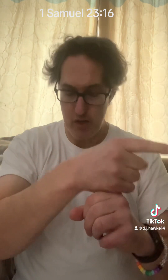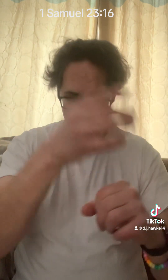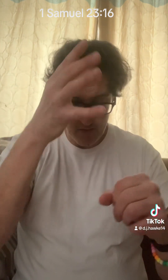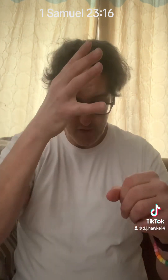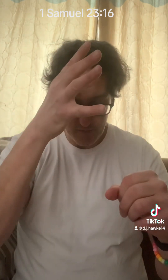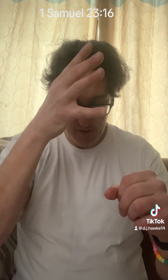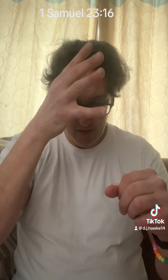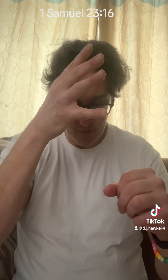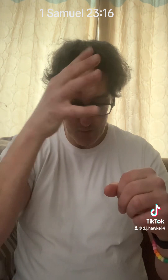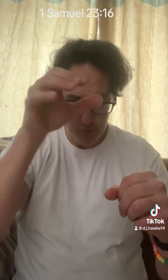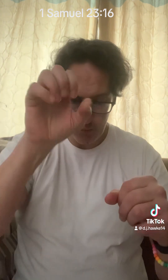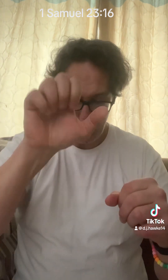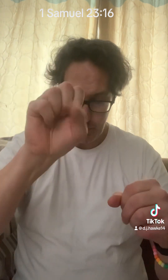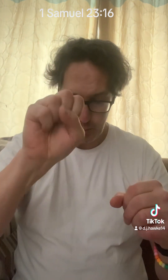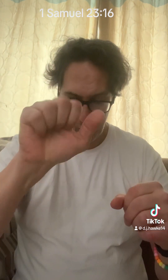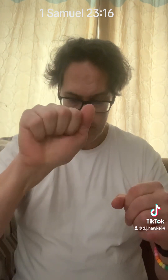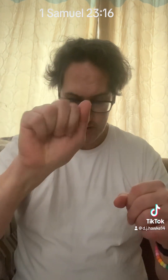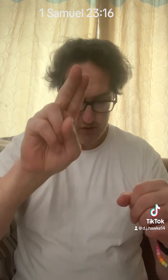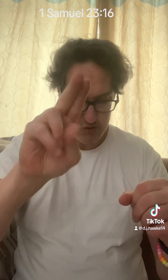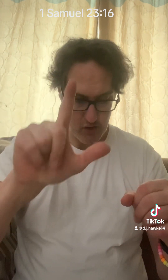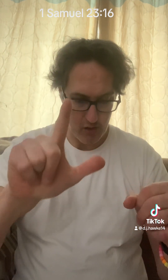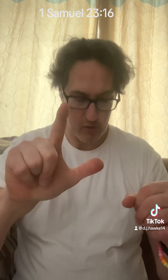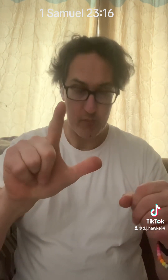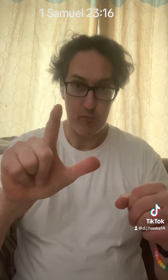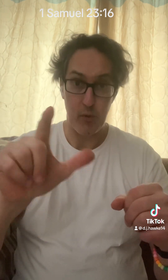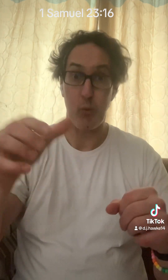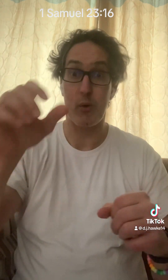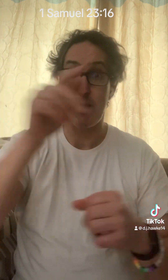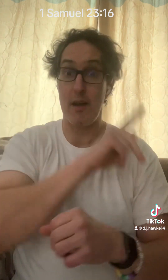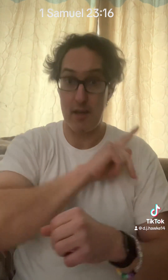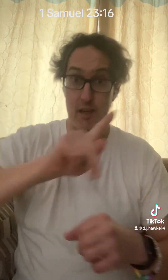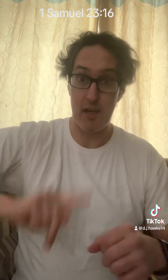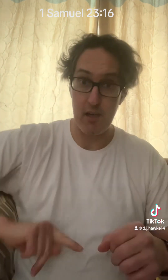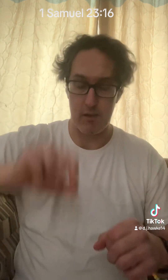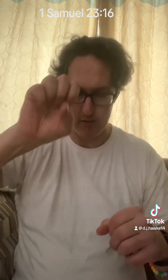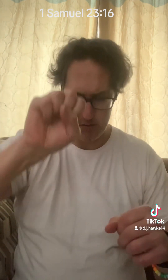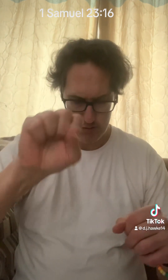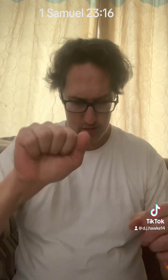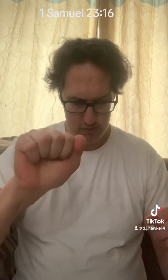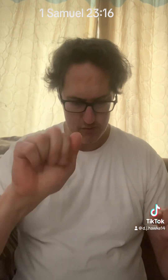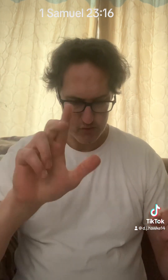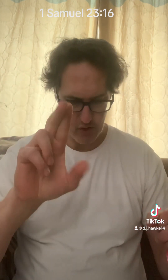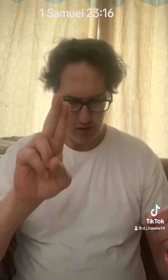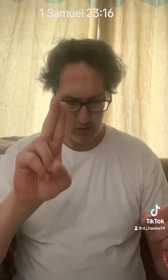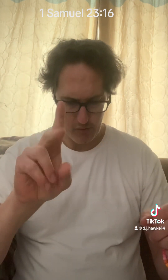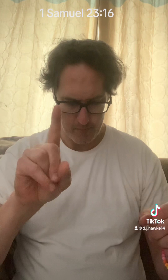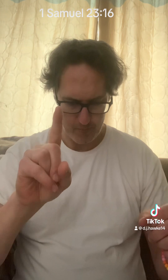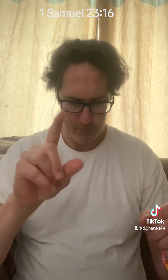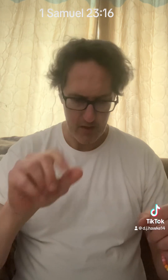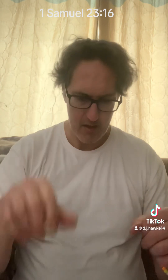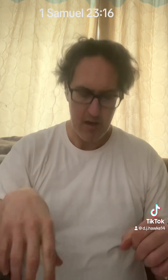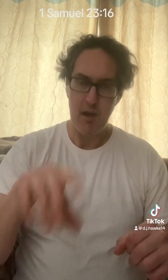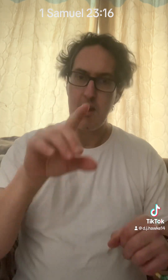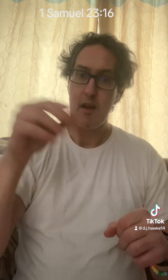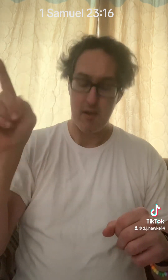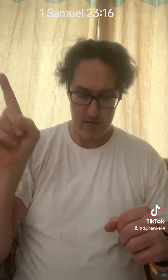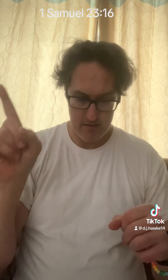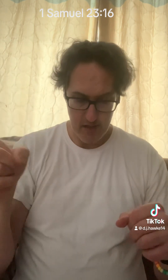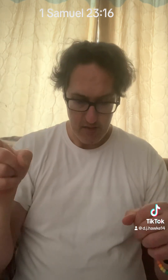Jonathan's father was Saul, or King Saul. David